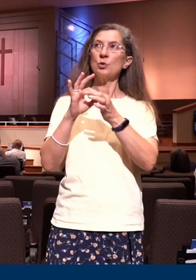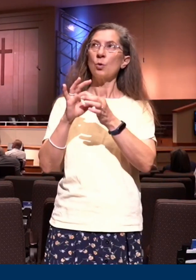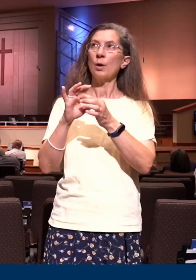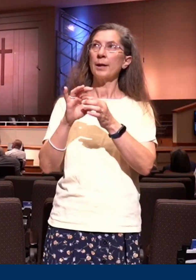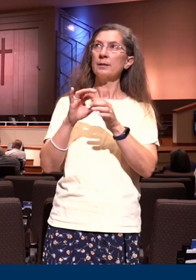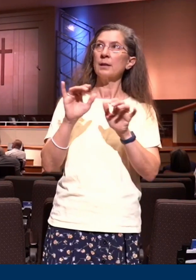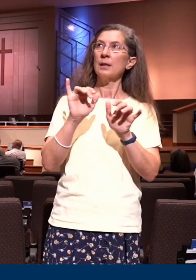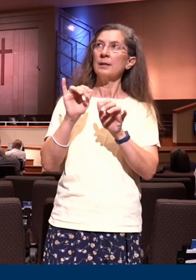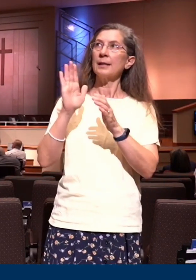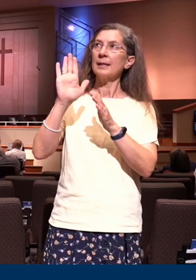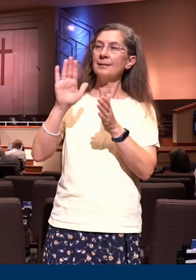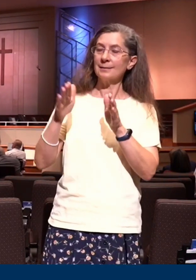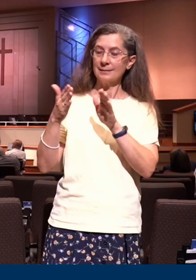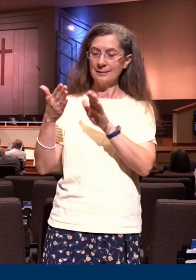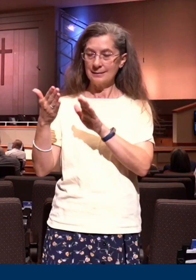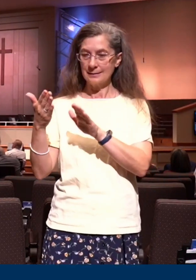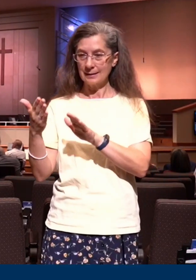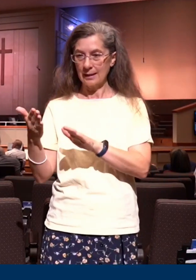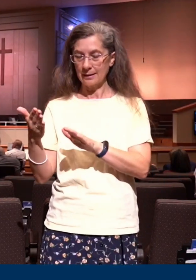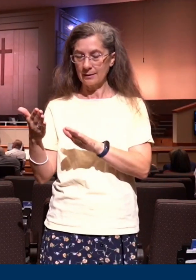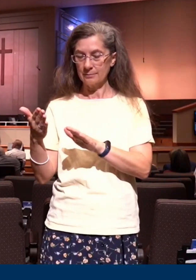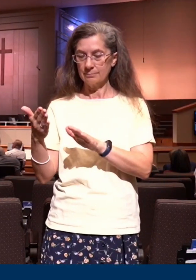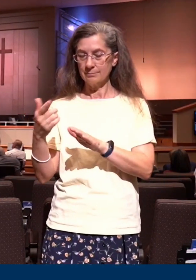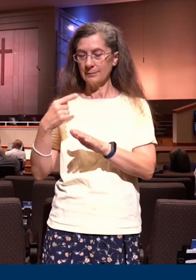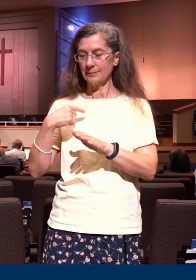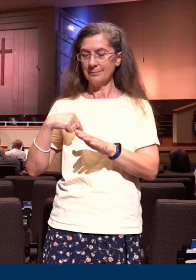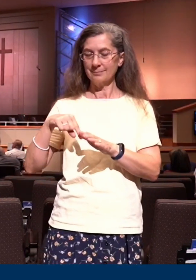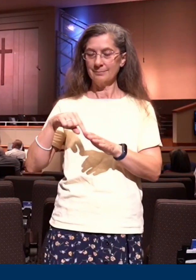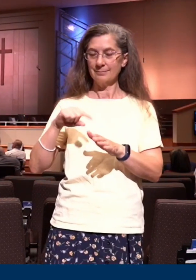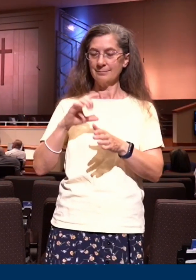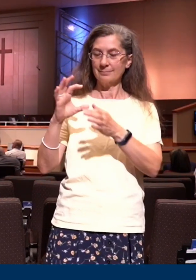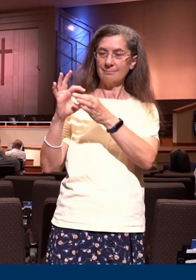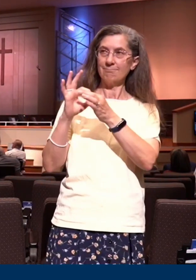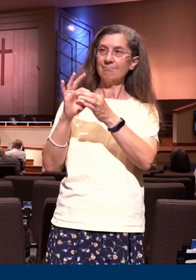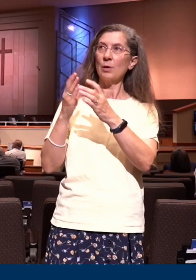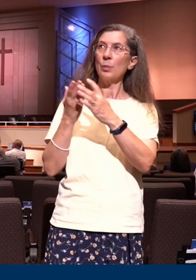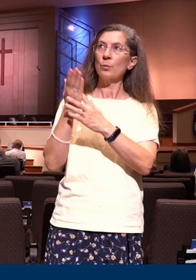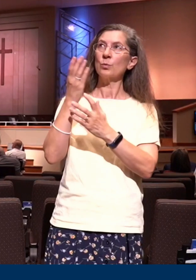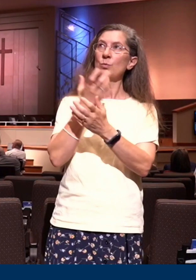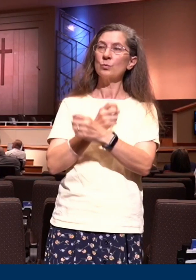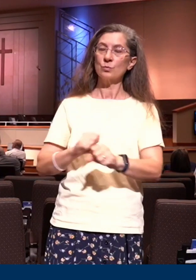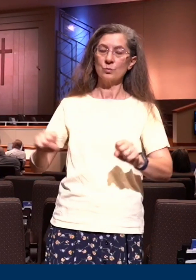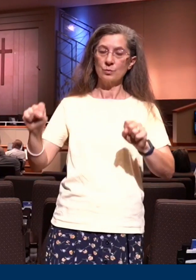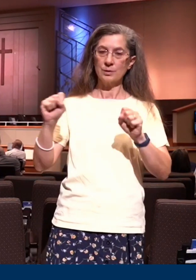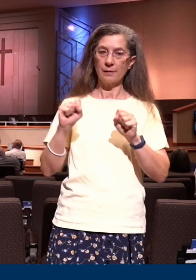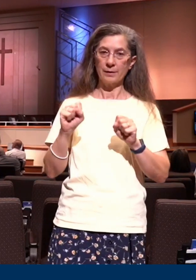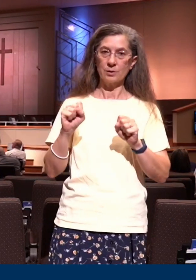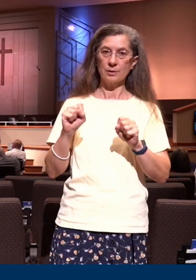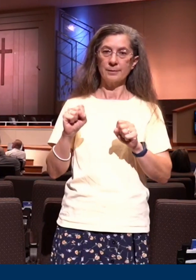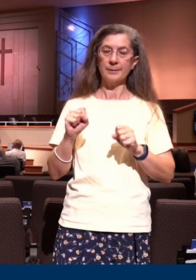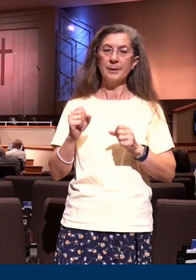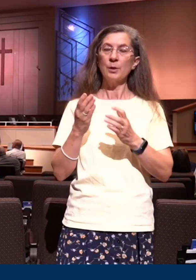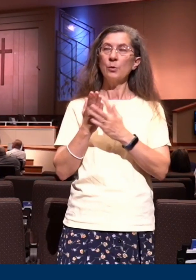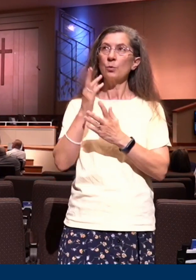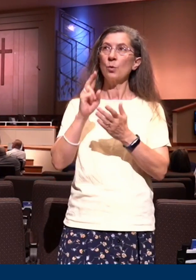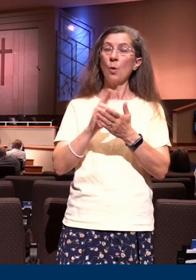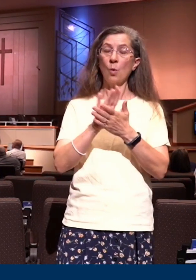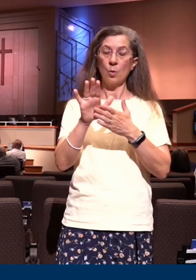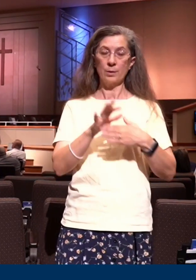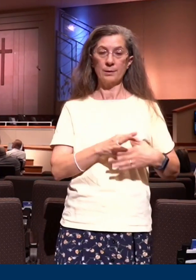us is produced by our union with Christ through salvation. It is produced by his spirit that is within us. And